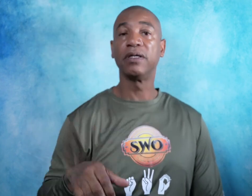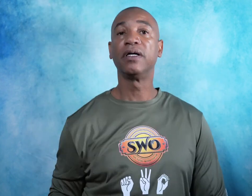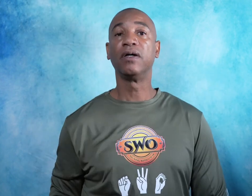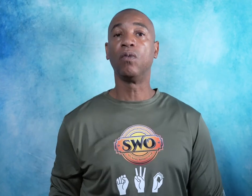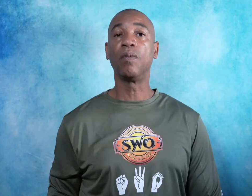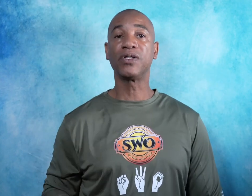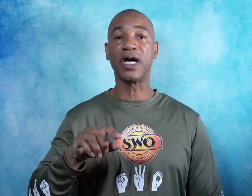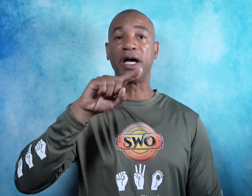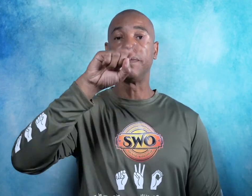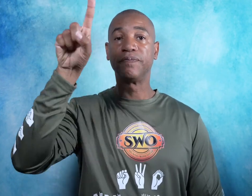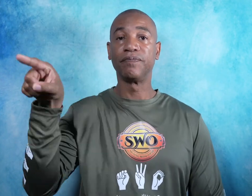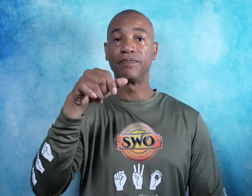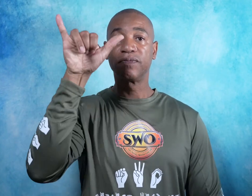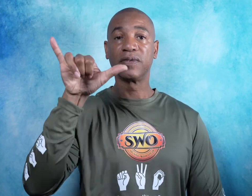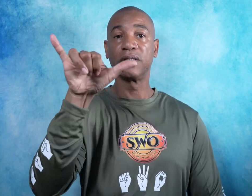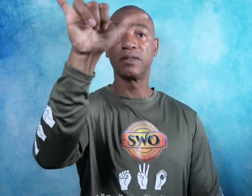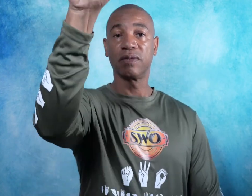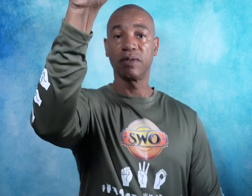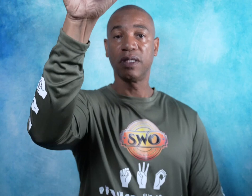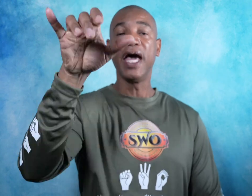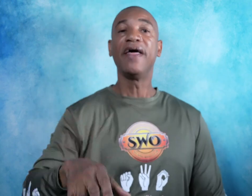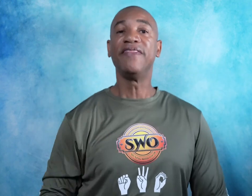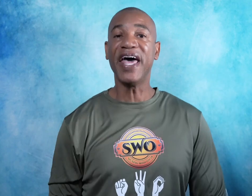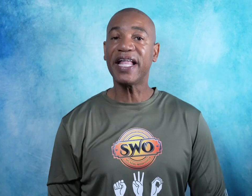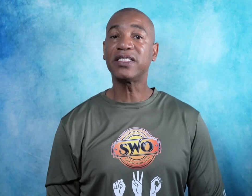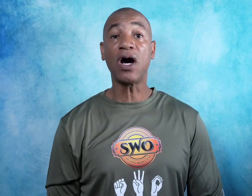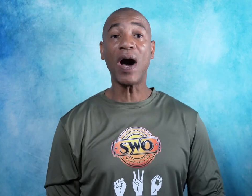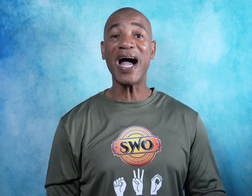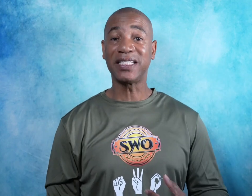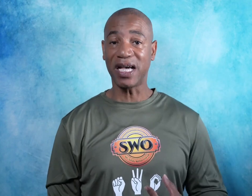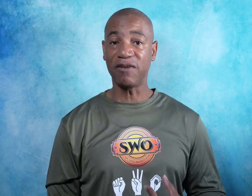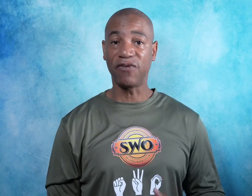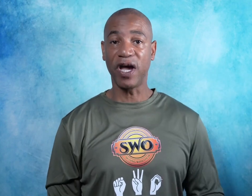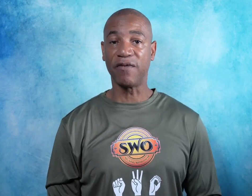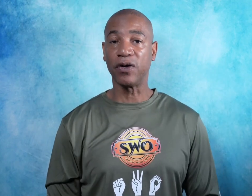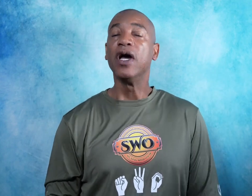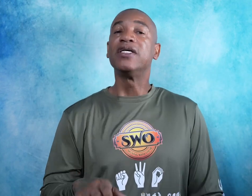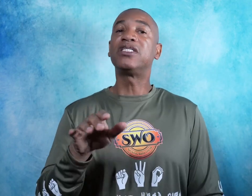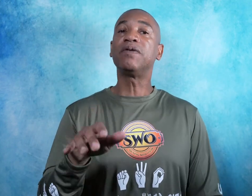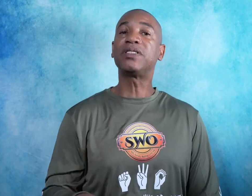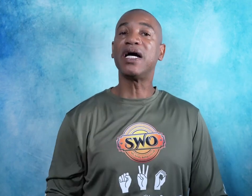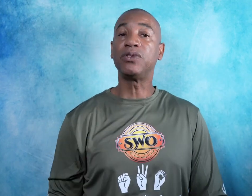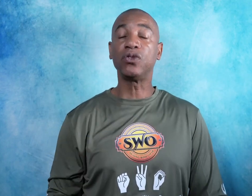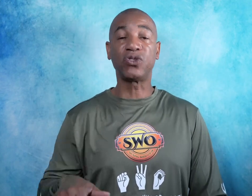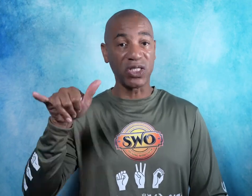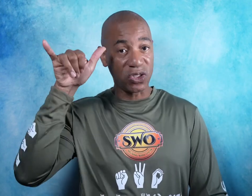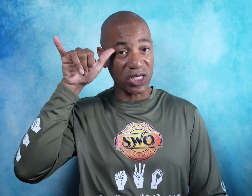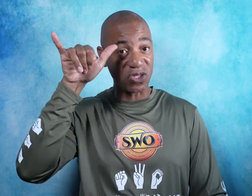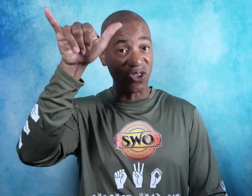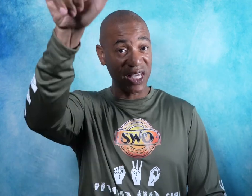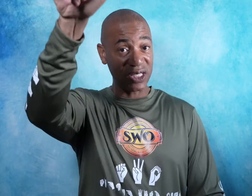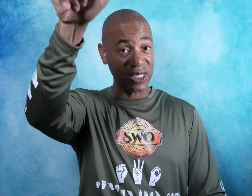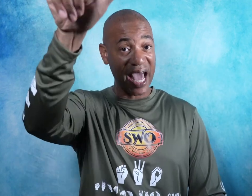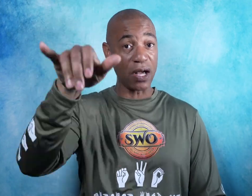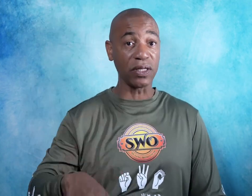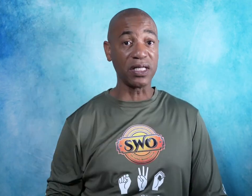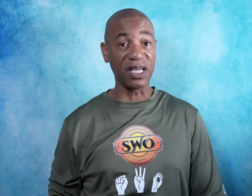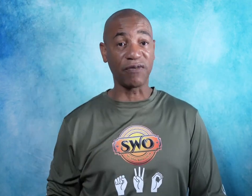One more time. That is how I sign forever. Sometimes you'll see just this out in the deaf